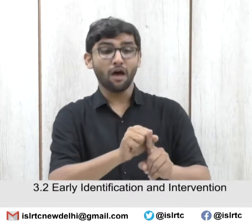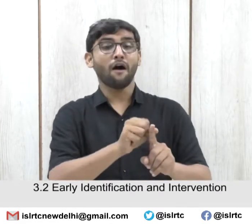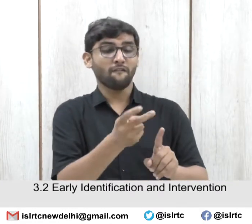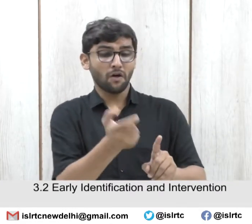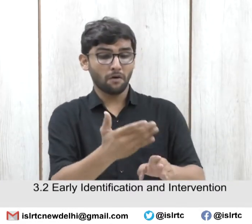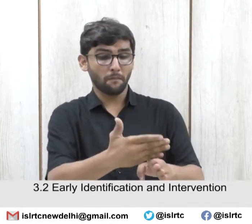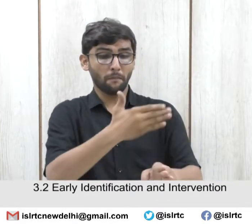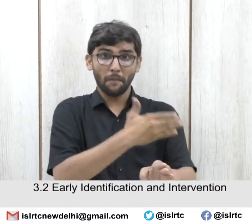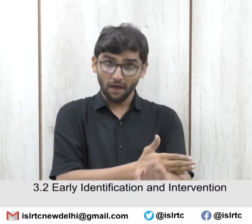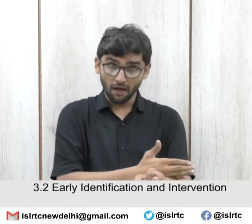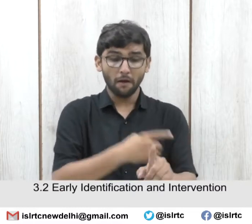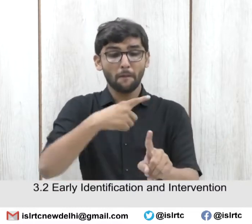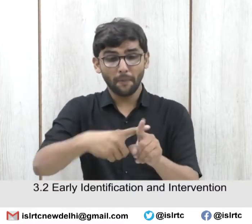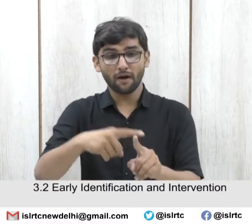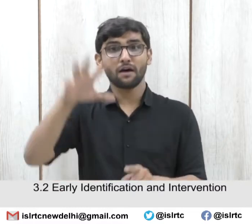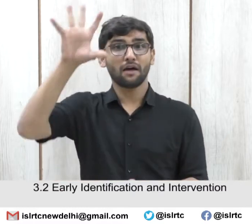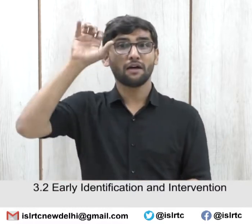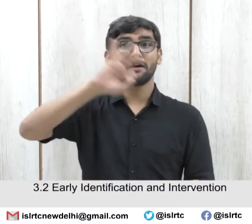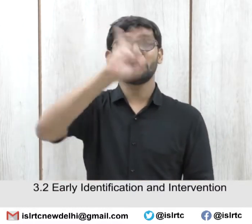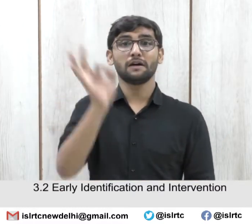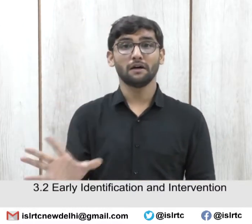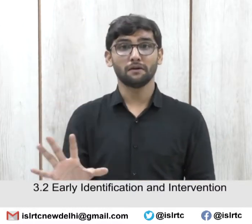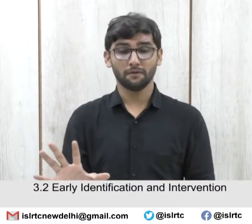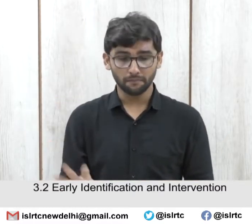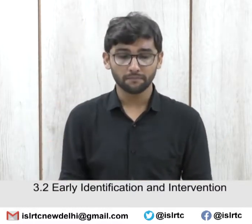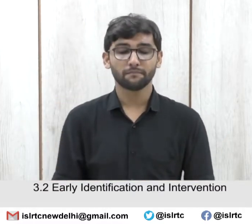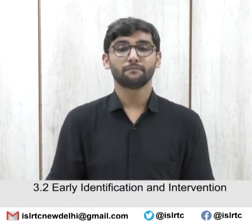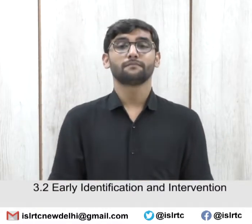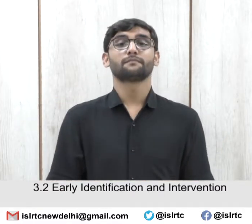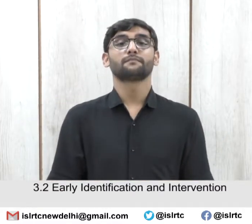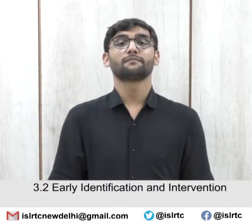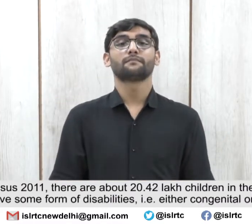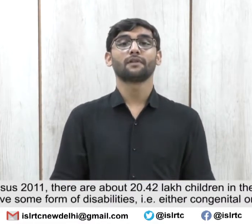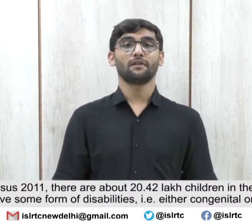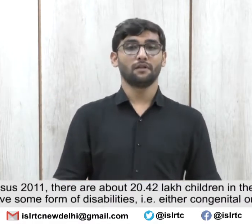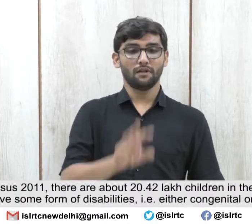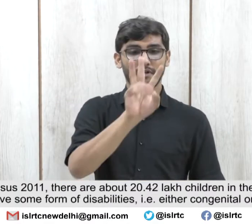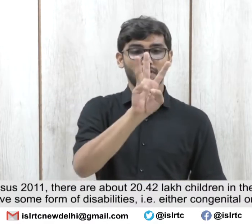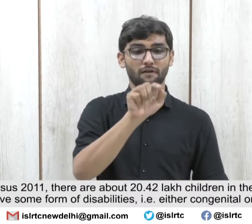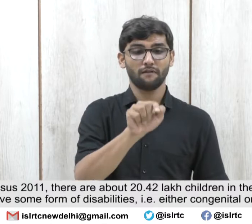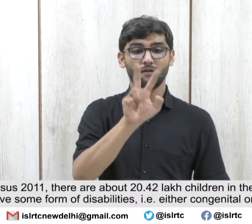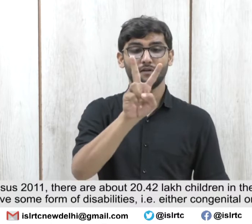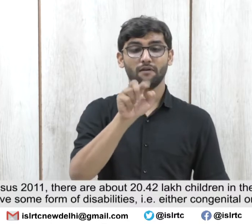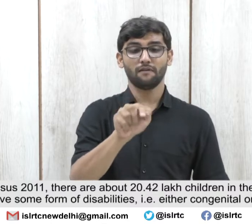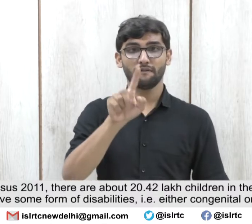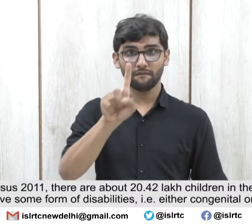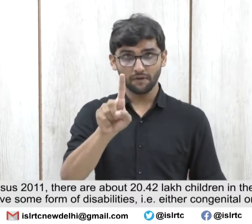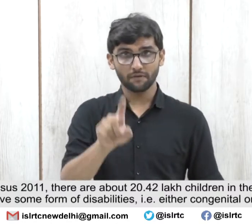.2.1